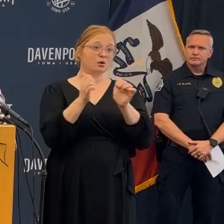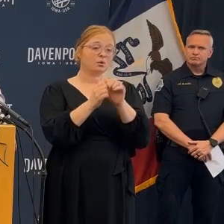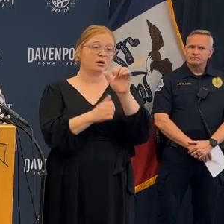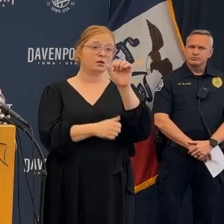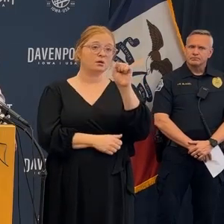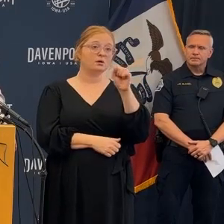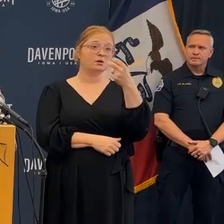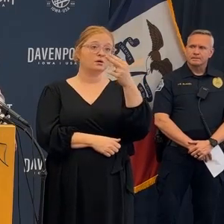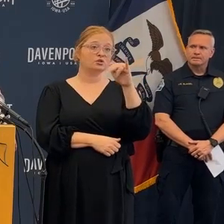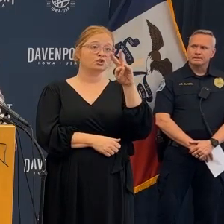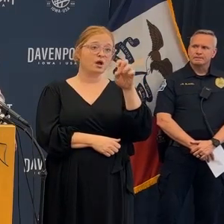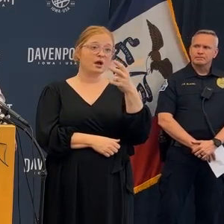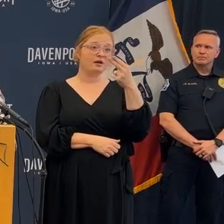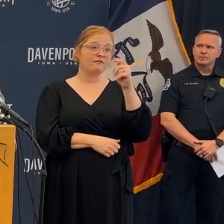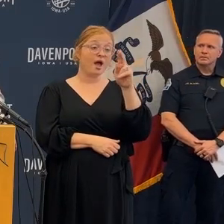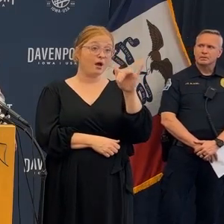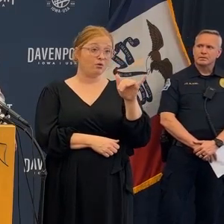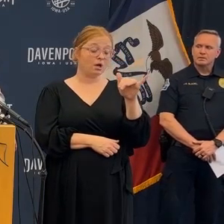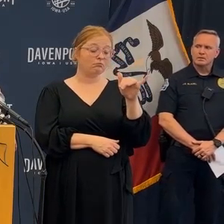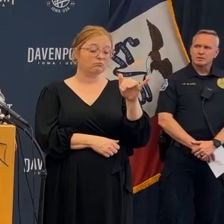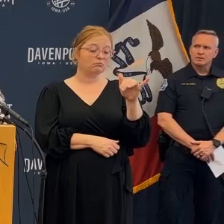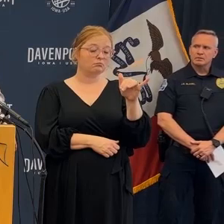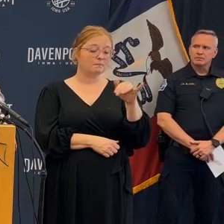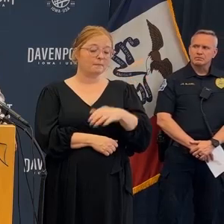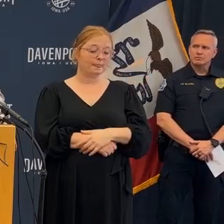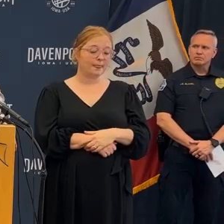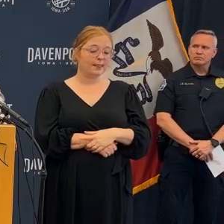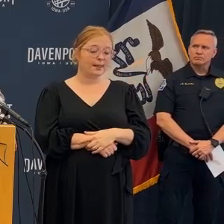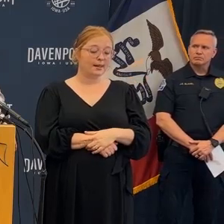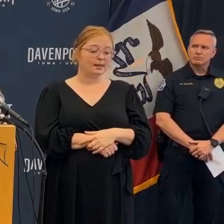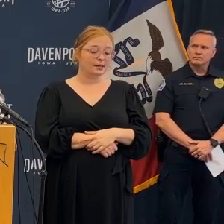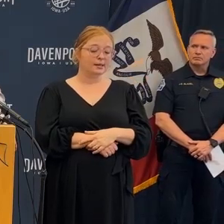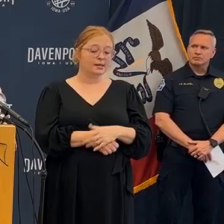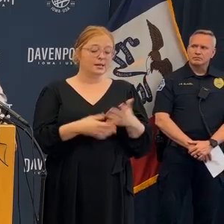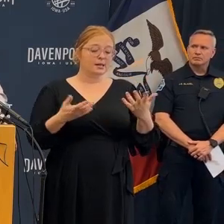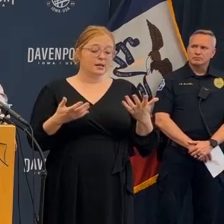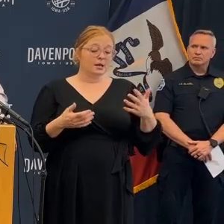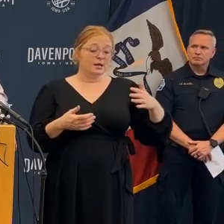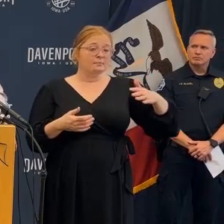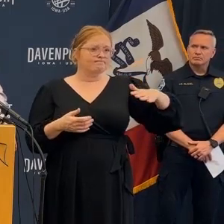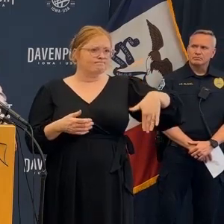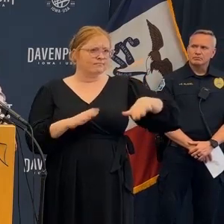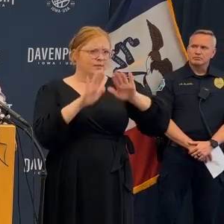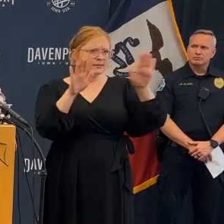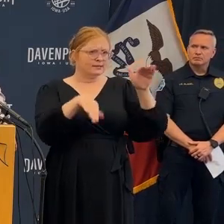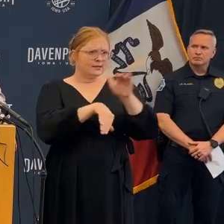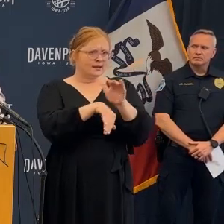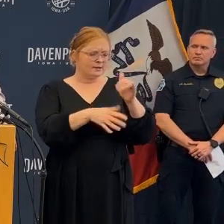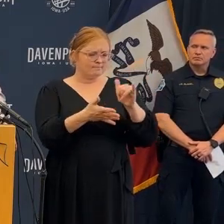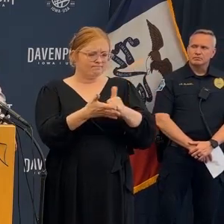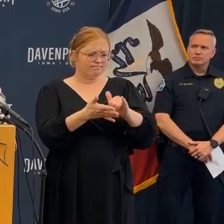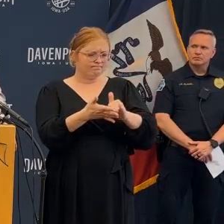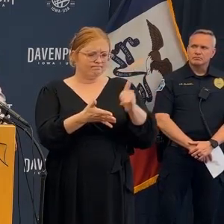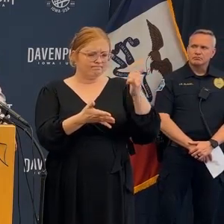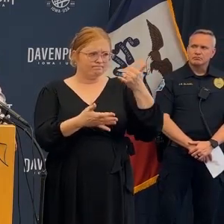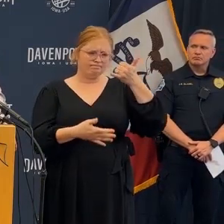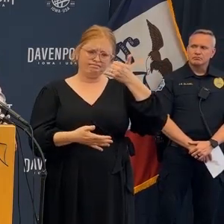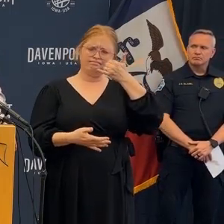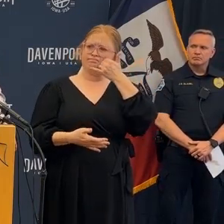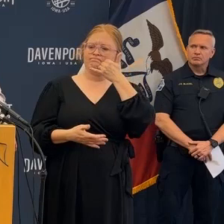My name is Larry Sanjas I'm a structural engineer with Shive Hattery I got a call